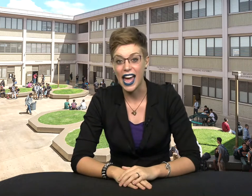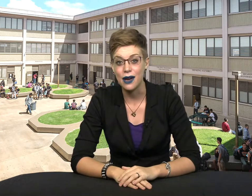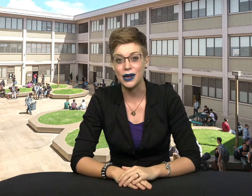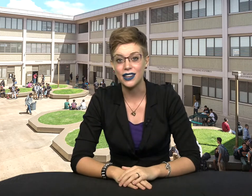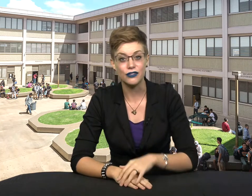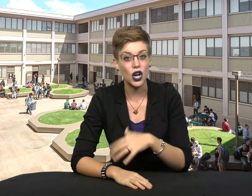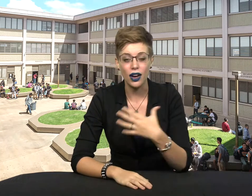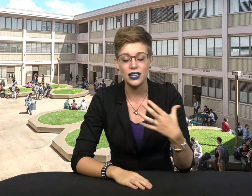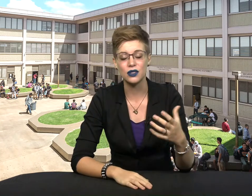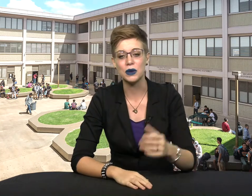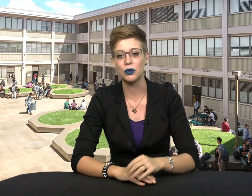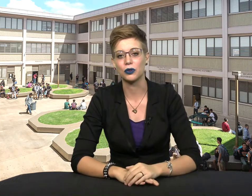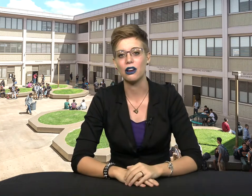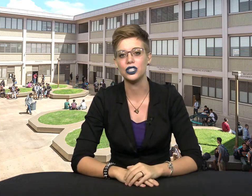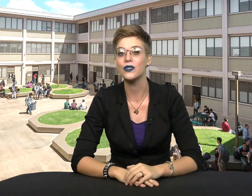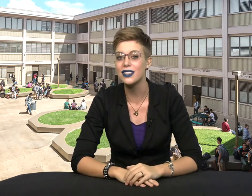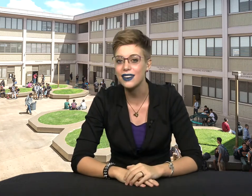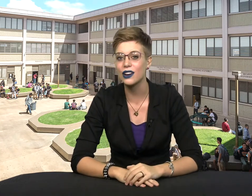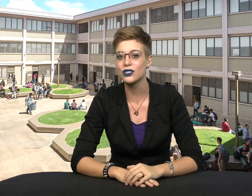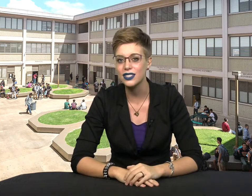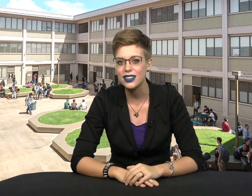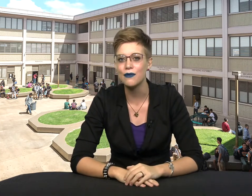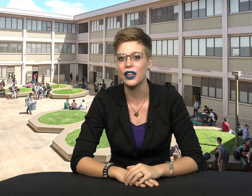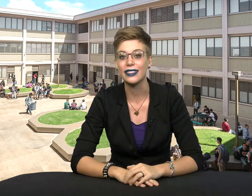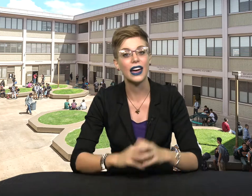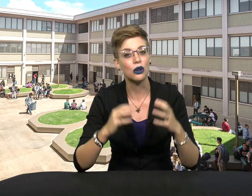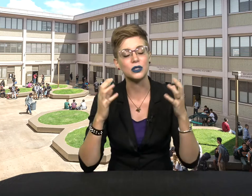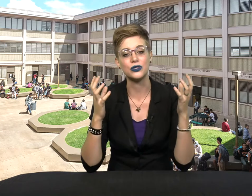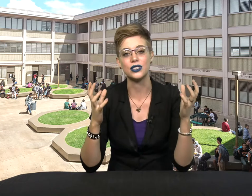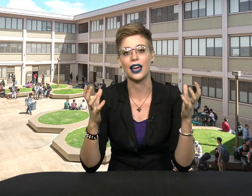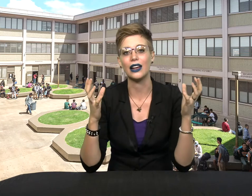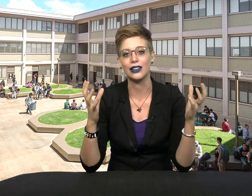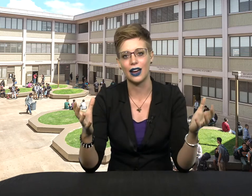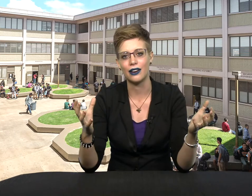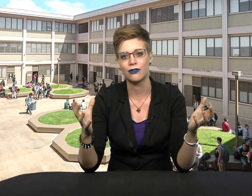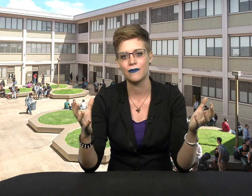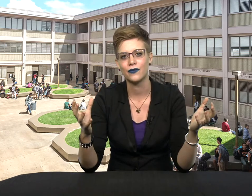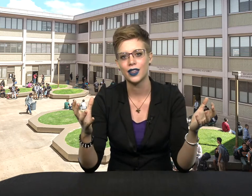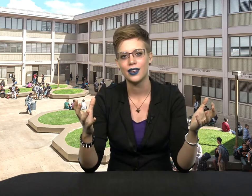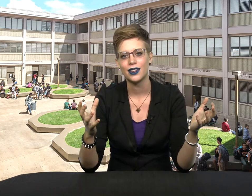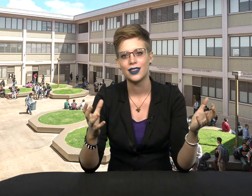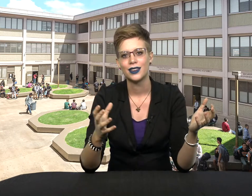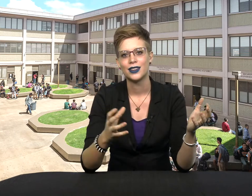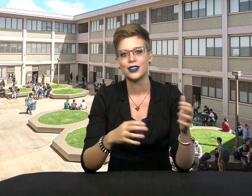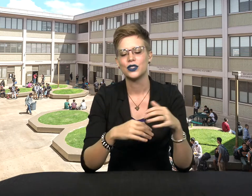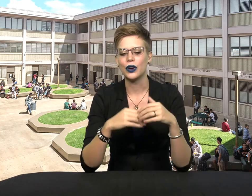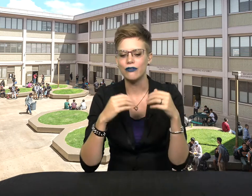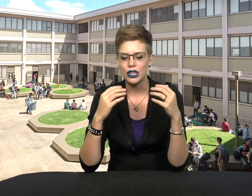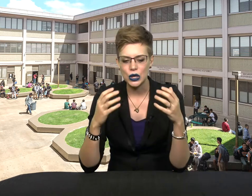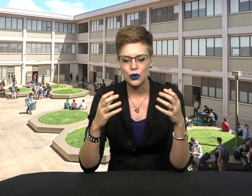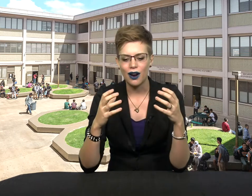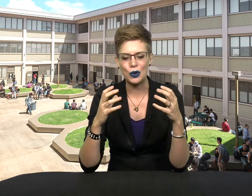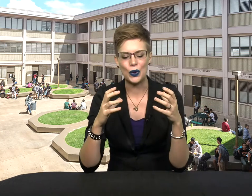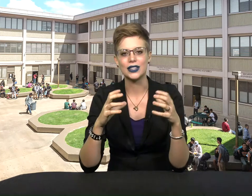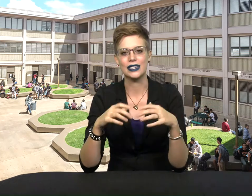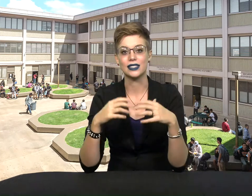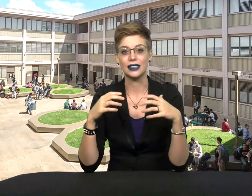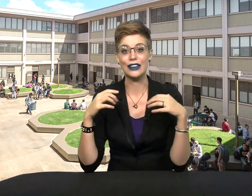habit of talking to the people around you is actually something that helps you stay alive. So if you are wanting to live